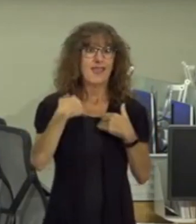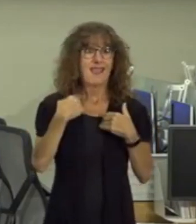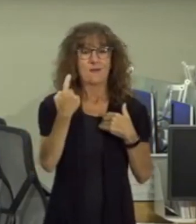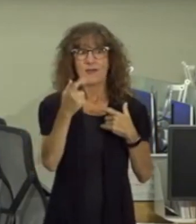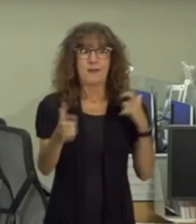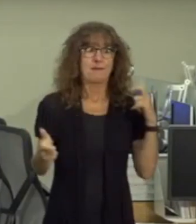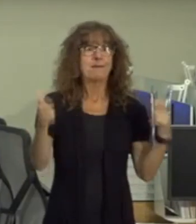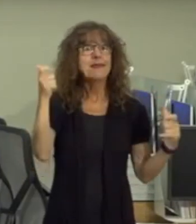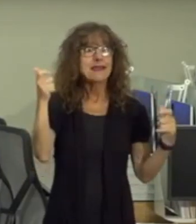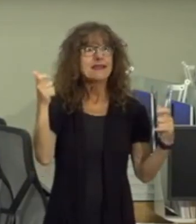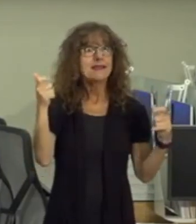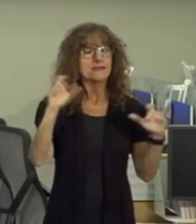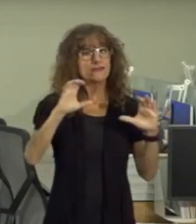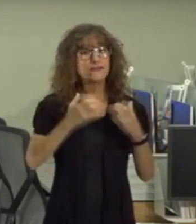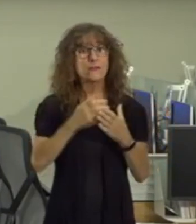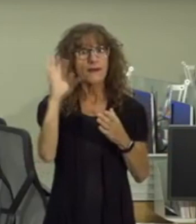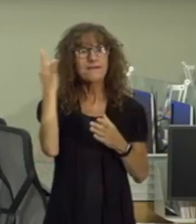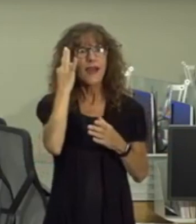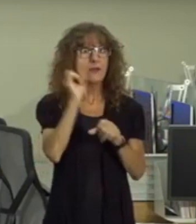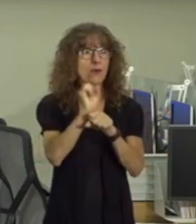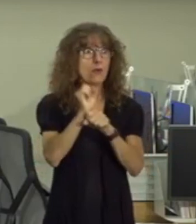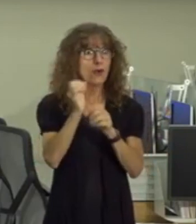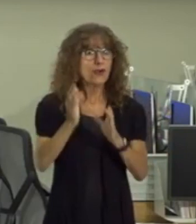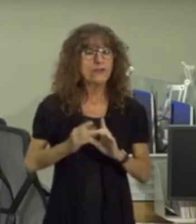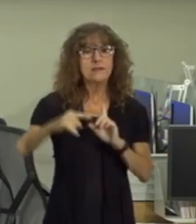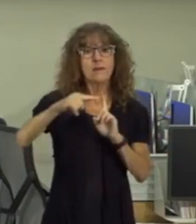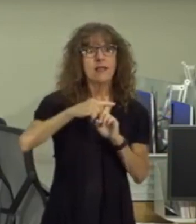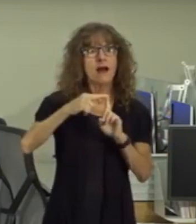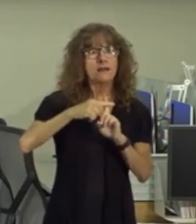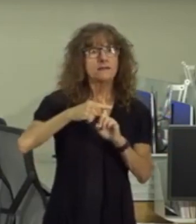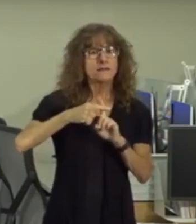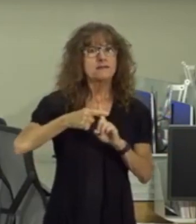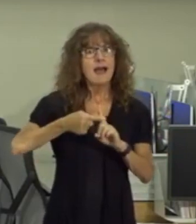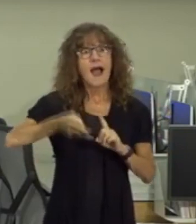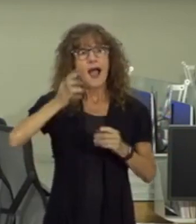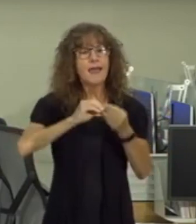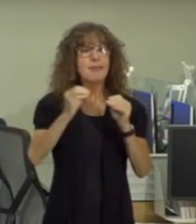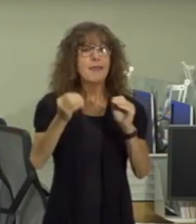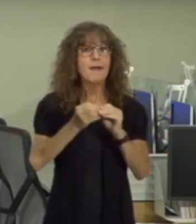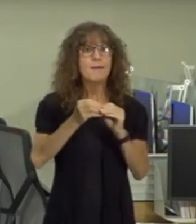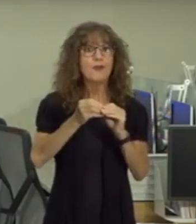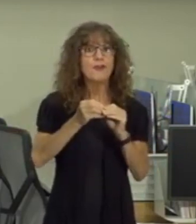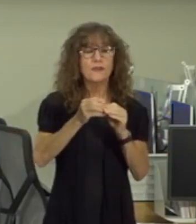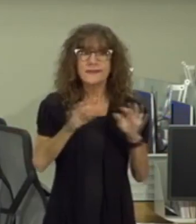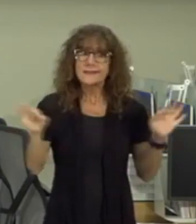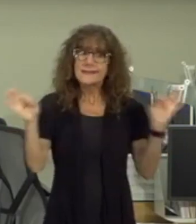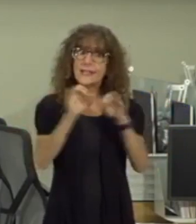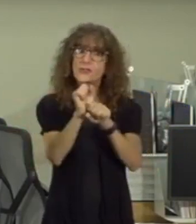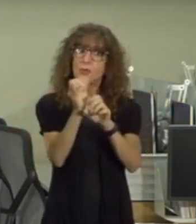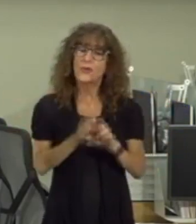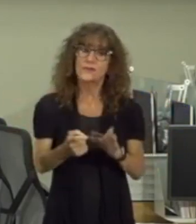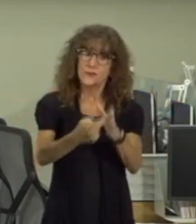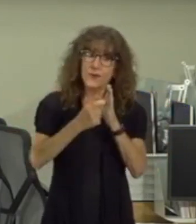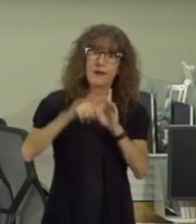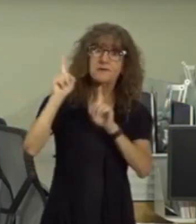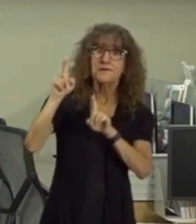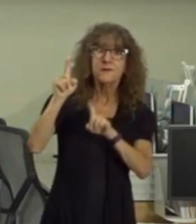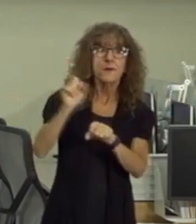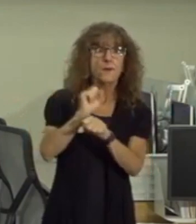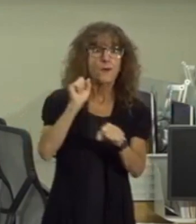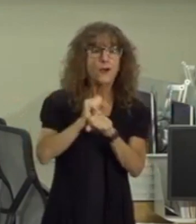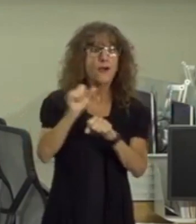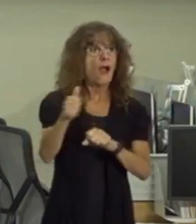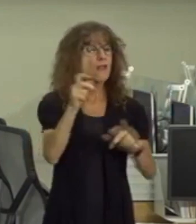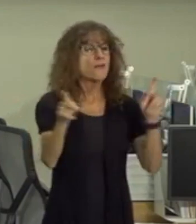segments of the federal workforce along with a good number of our residents are essential workers who had to go to work when everyone else